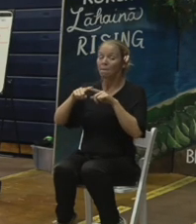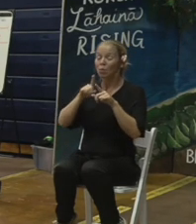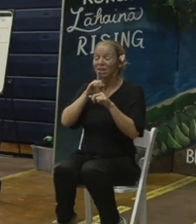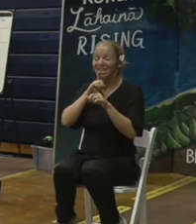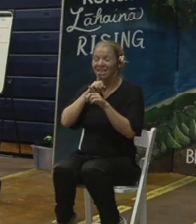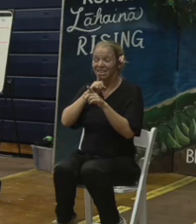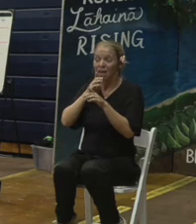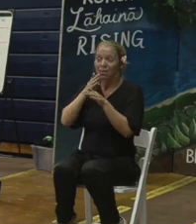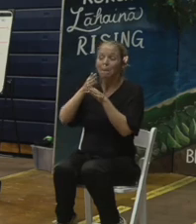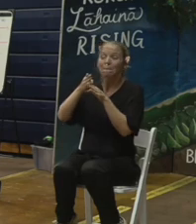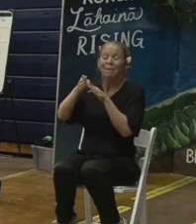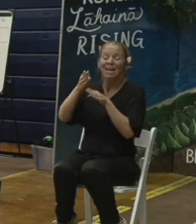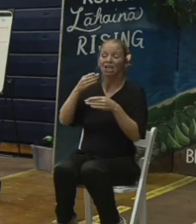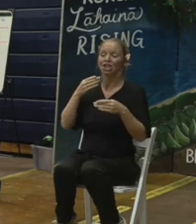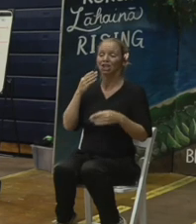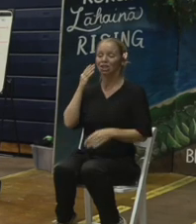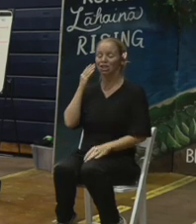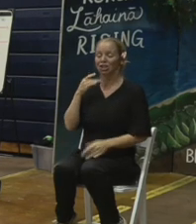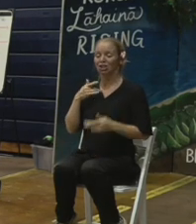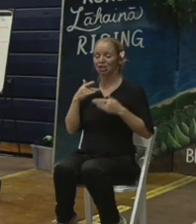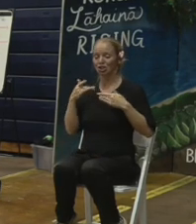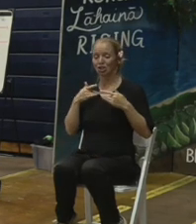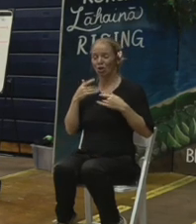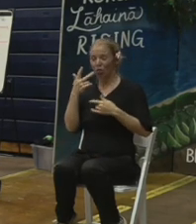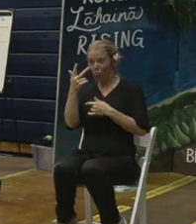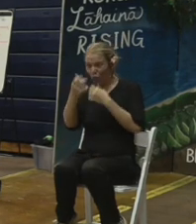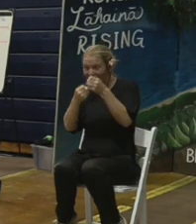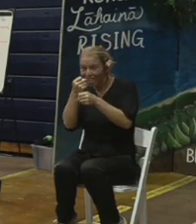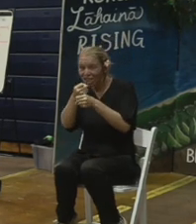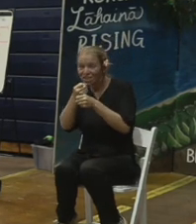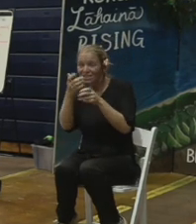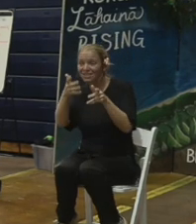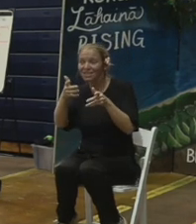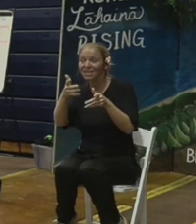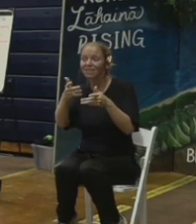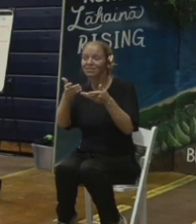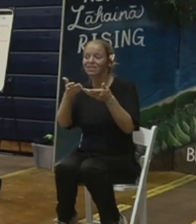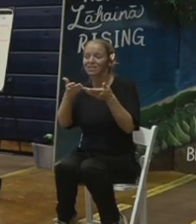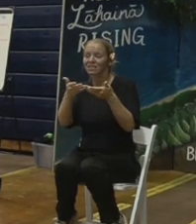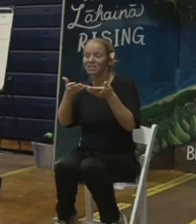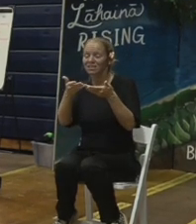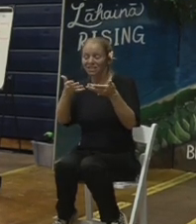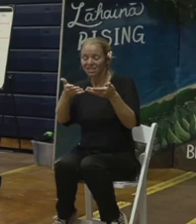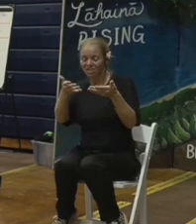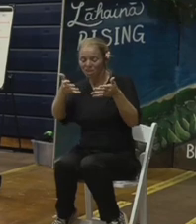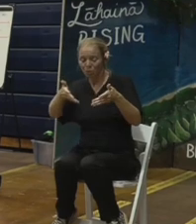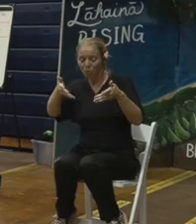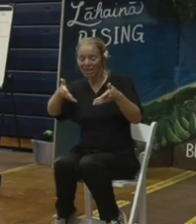is three years. Three years of having the debris left on the land in Lahaina.